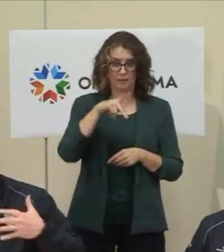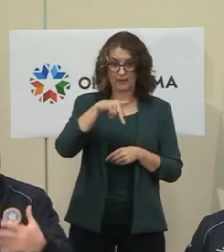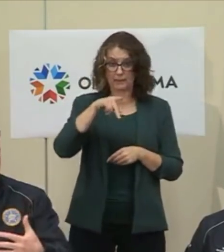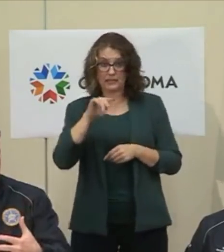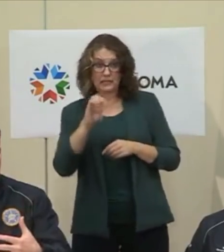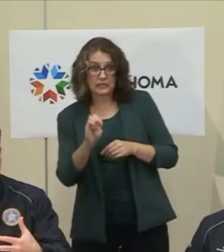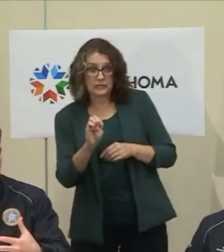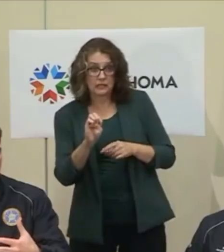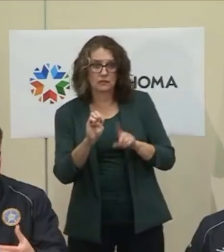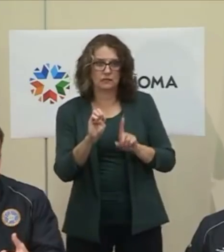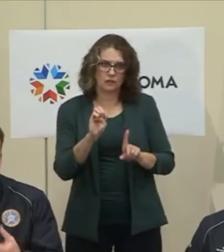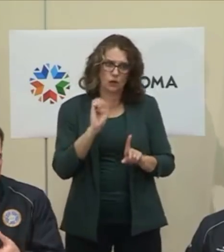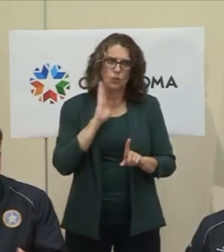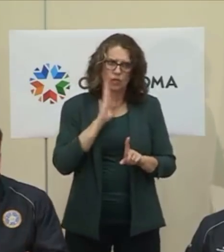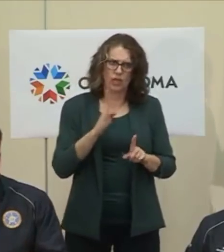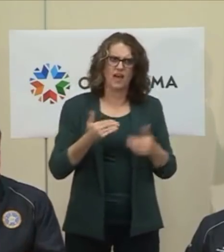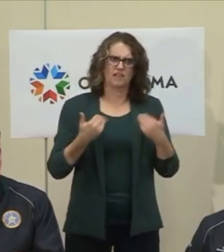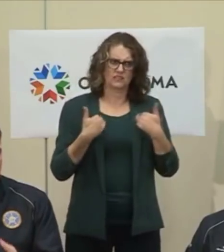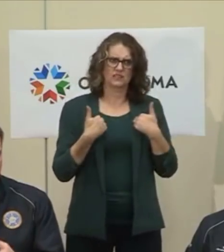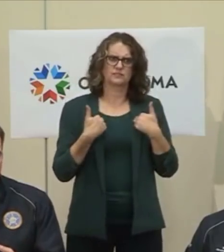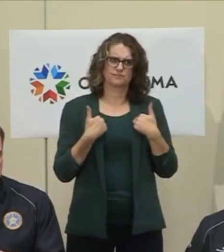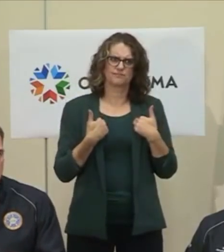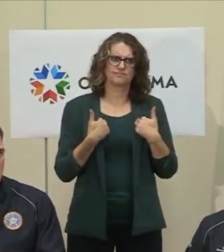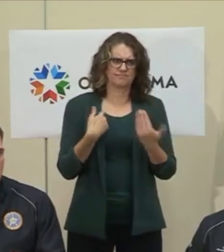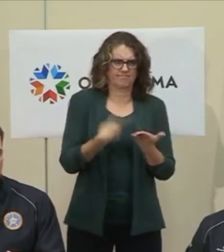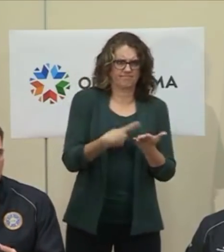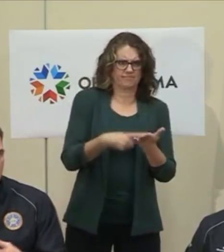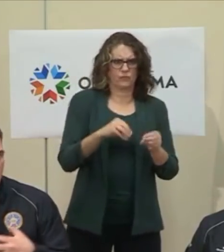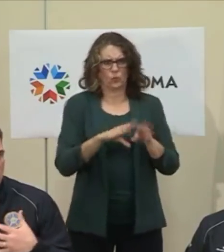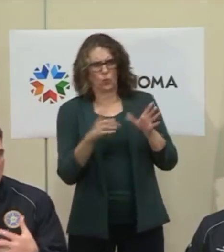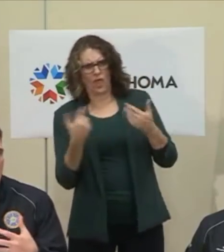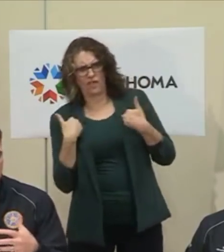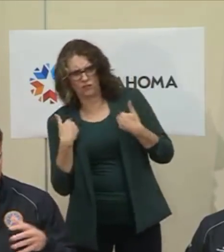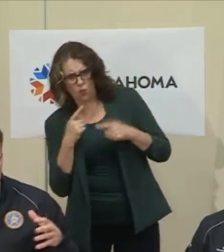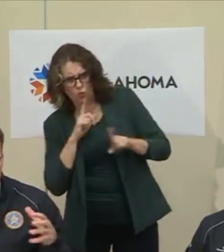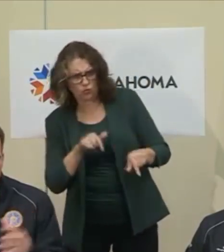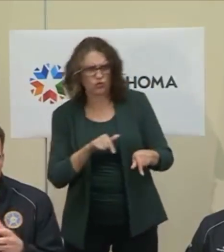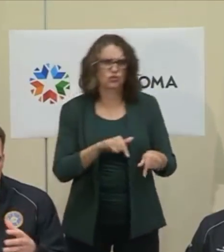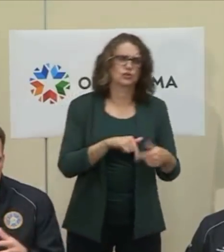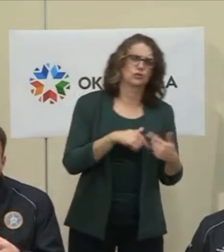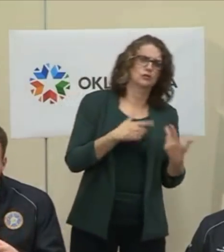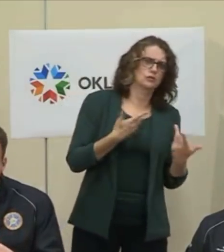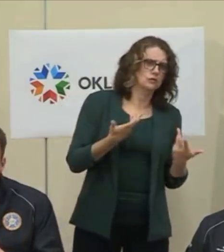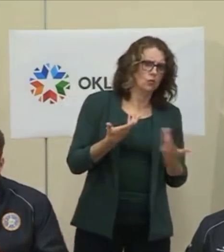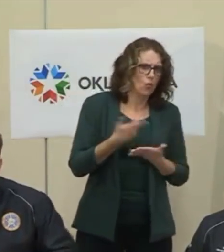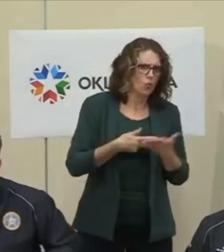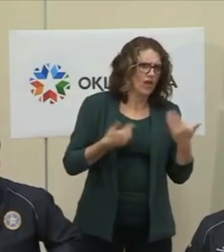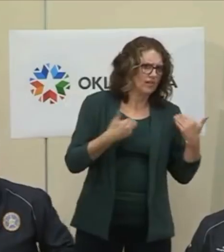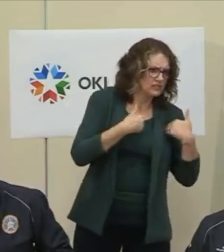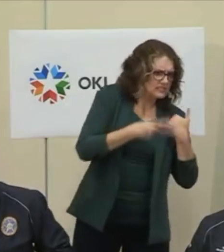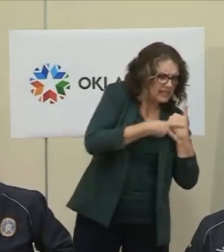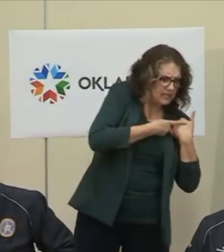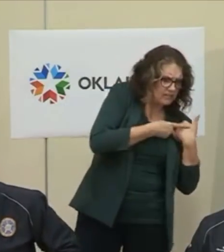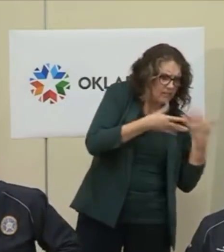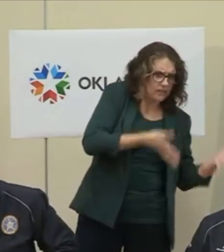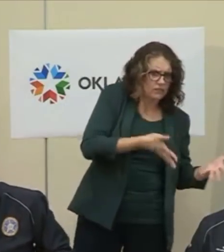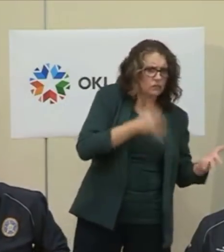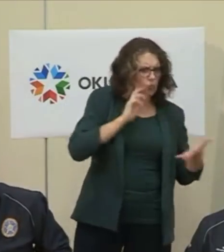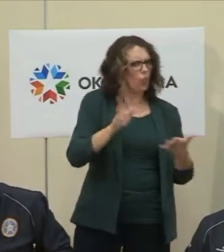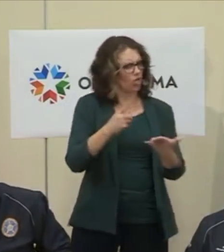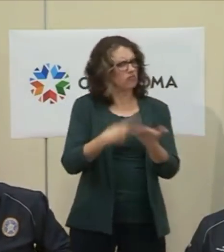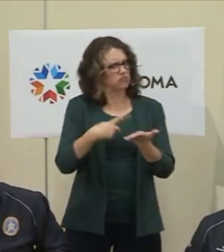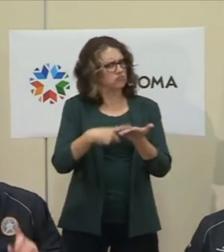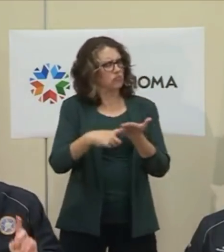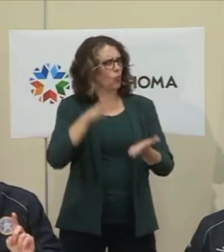will have some transparency around what we've ordered, what we have in our supply, and we'll get that out there. That's what we're gathering through this Governor's Solutions